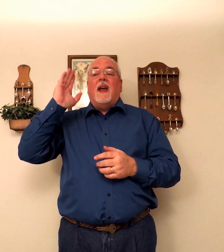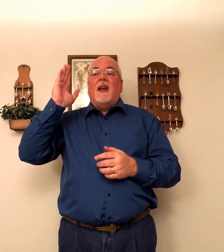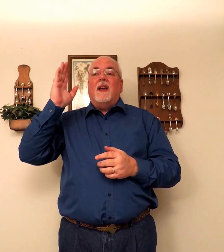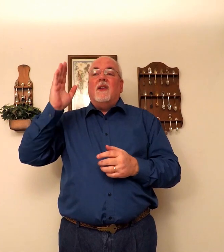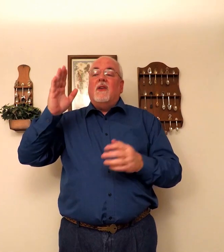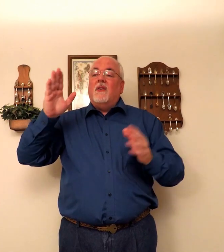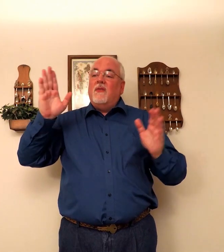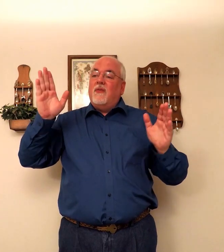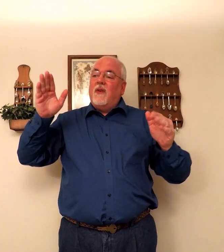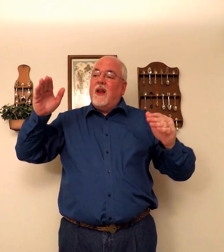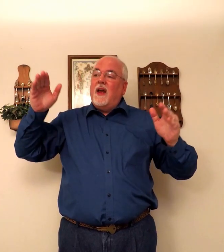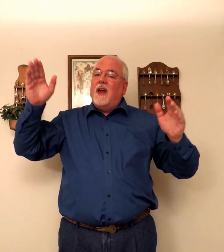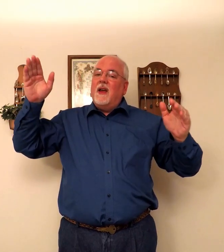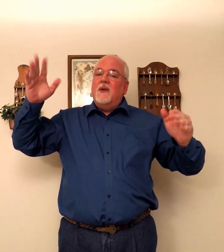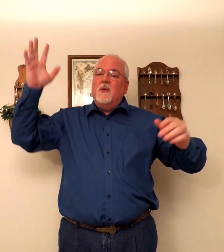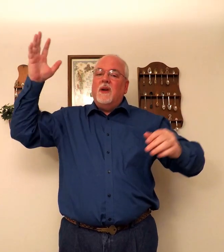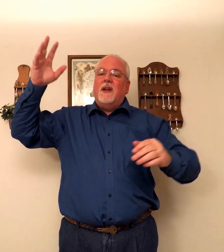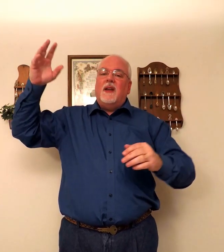I fly away.